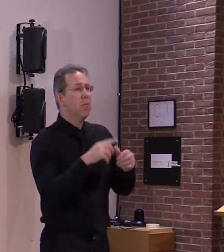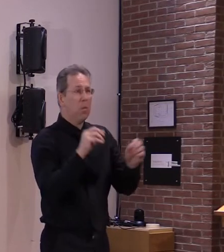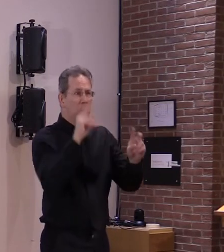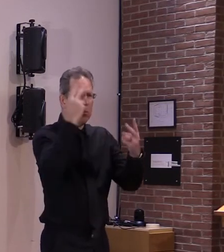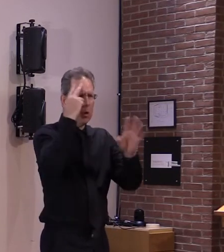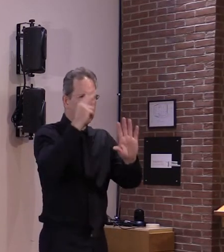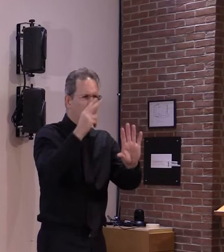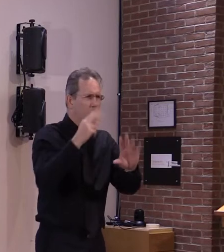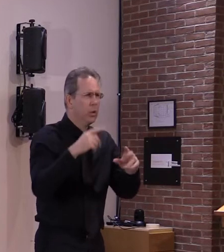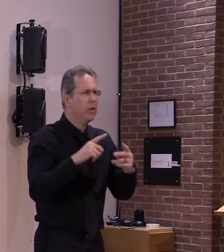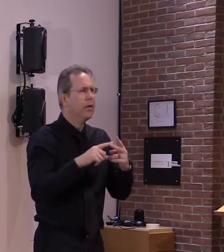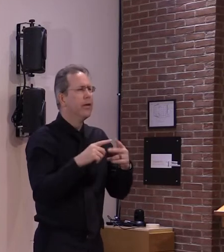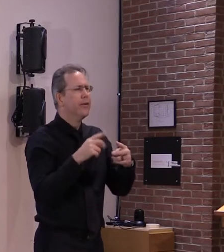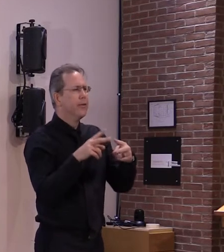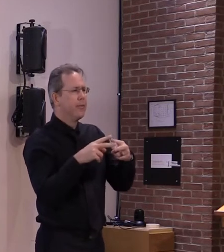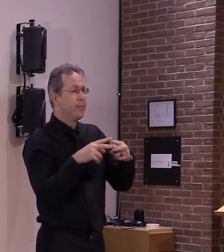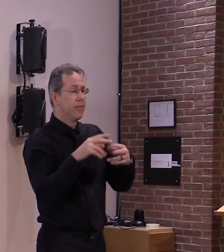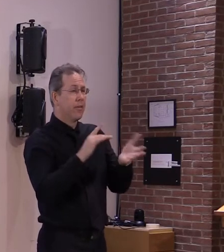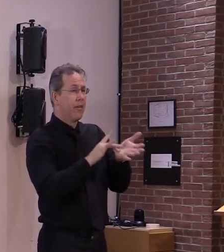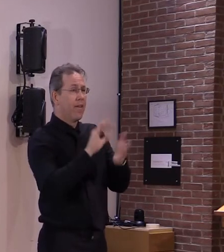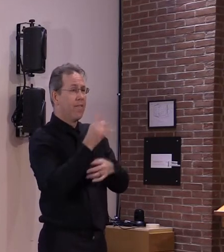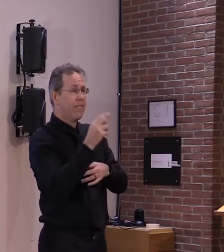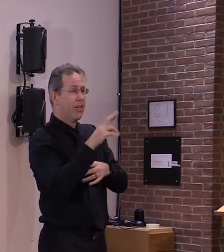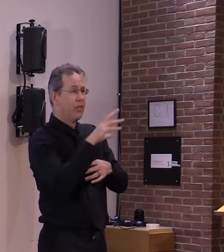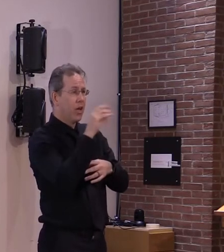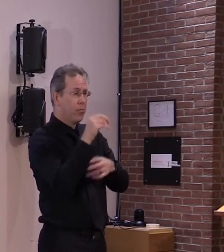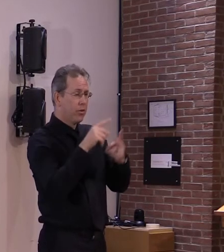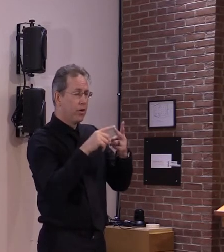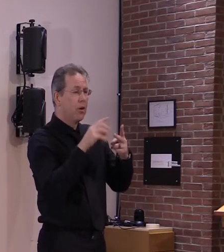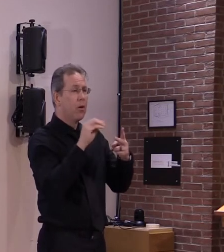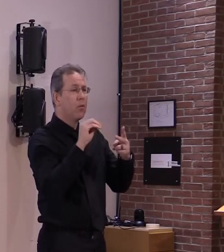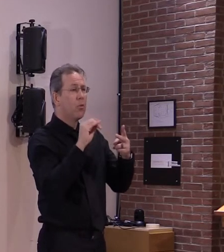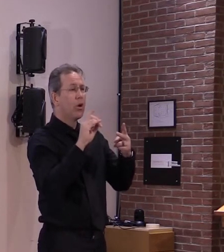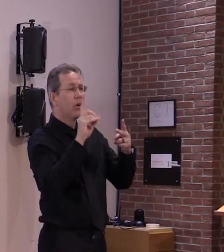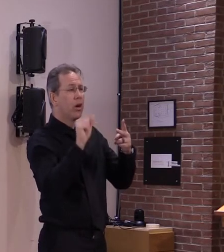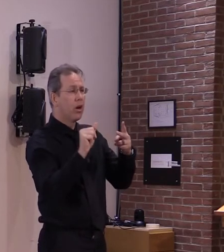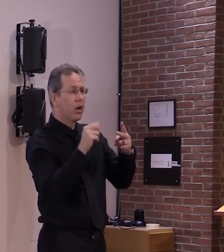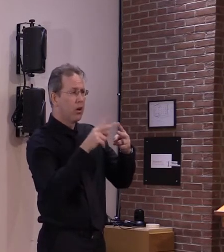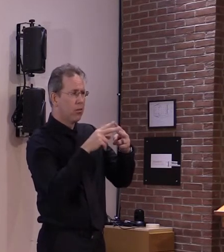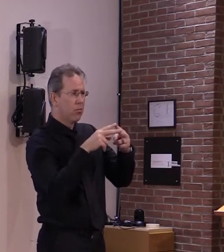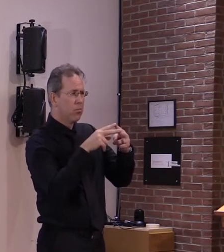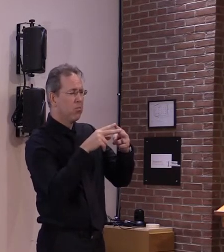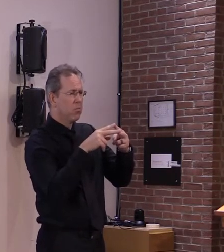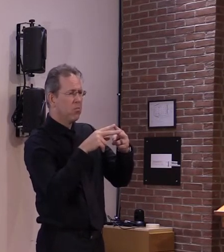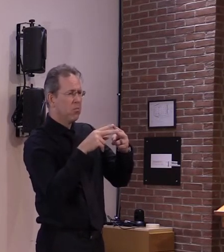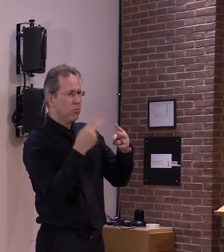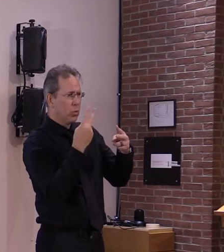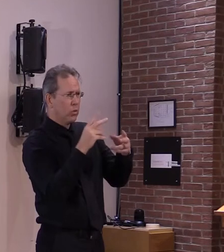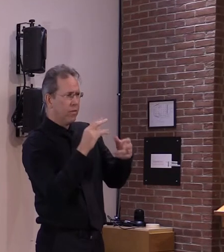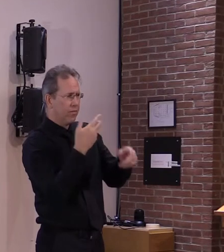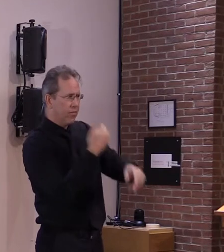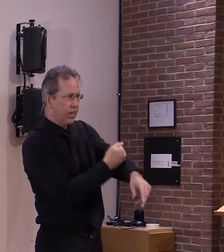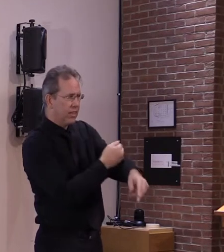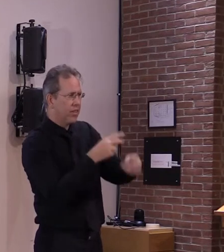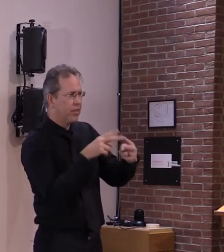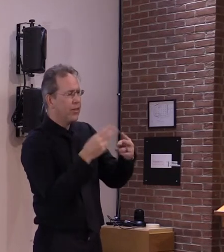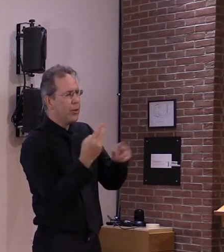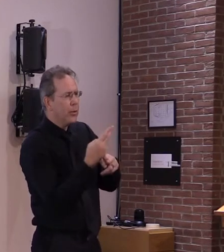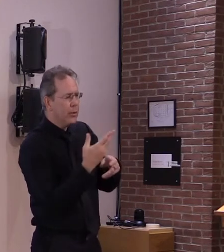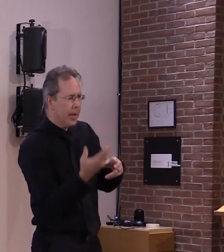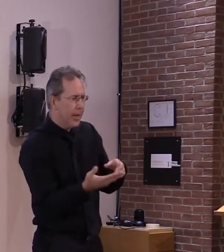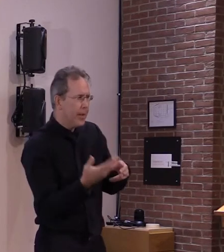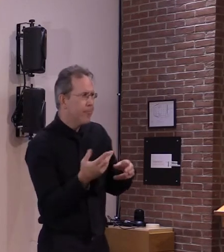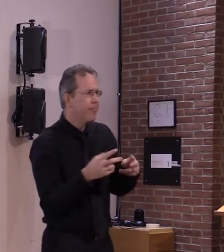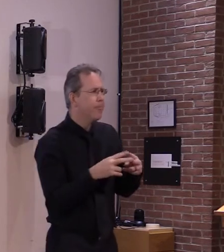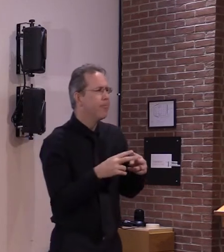use what's called a messenger rna platform and that's not a common